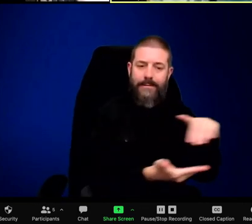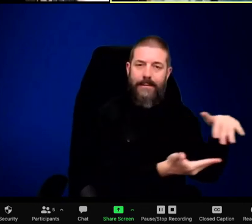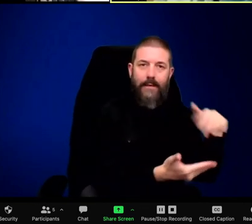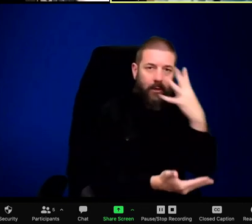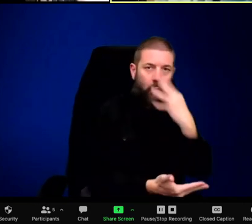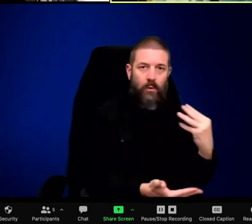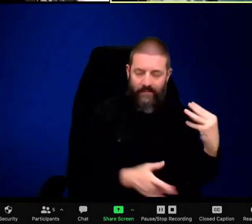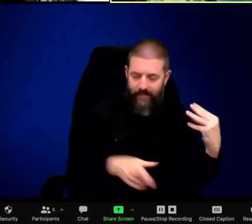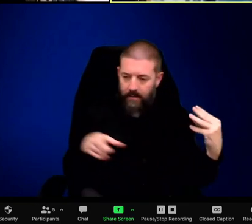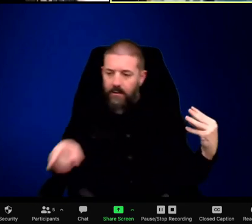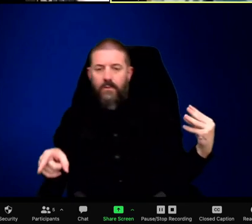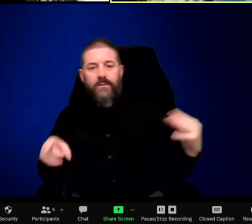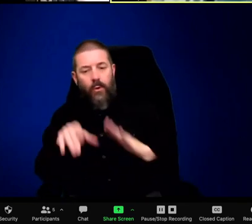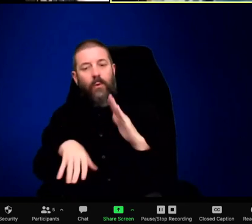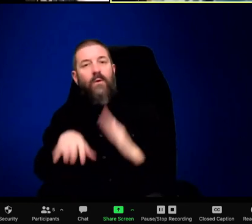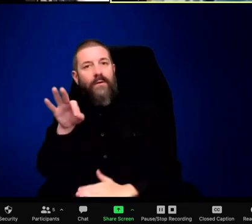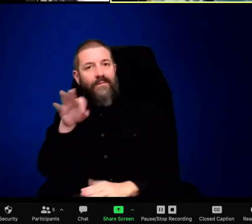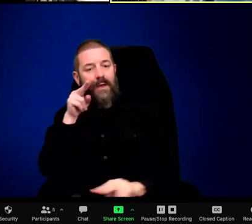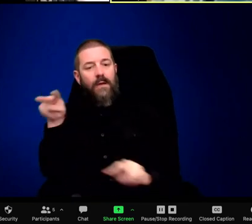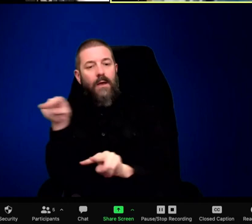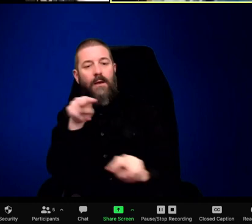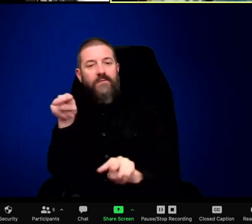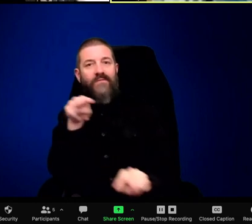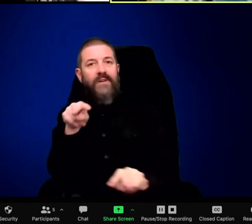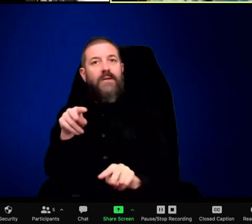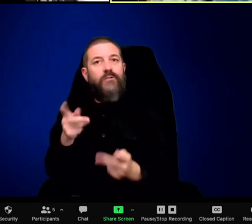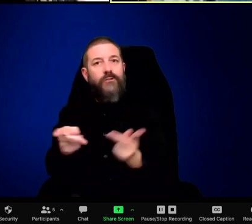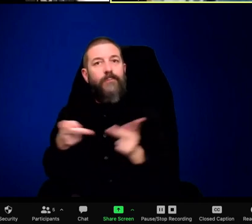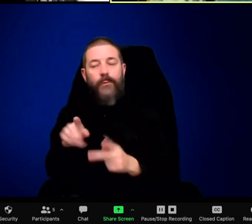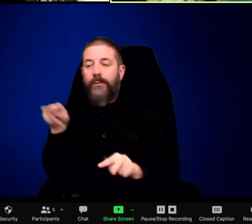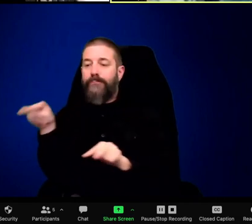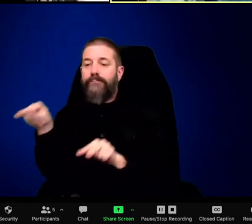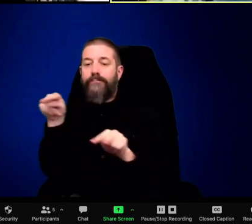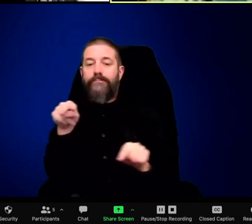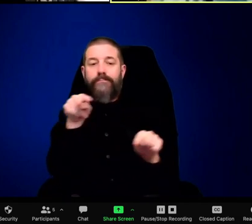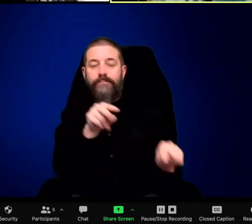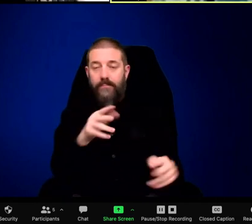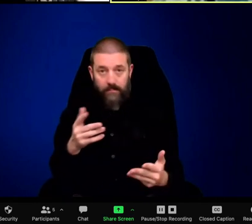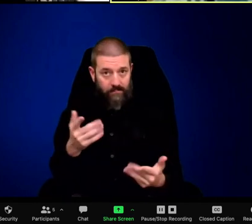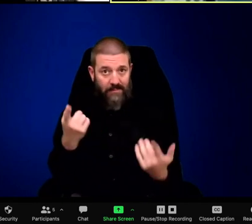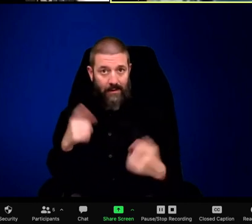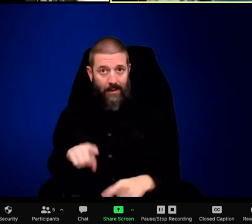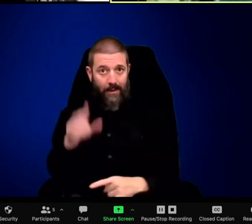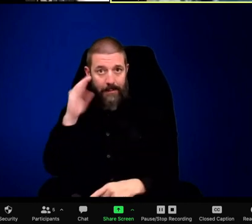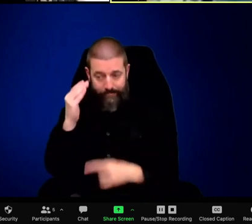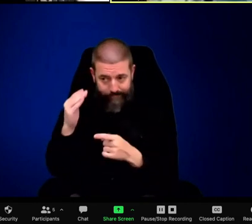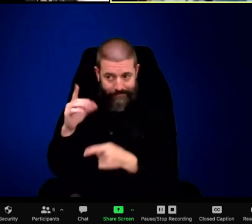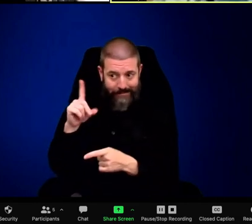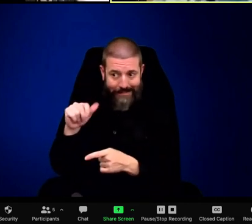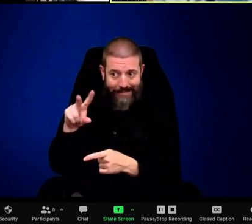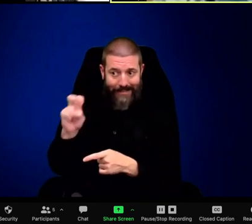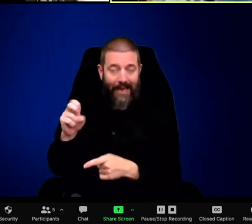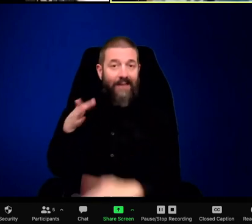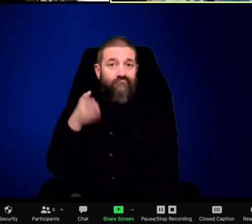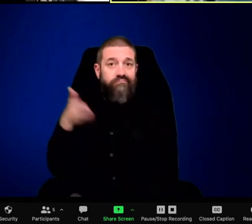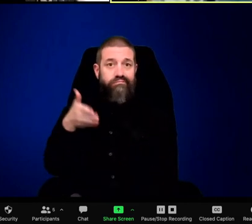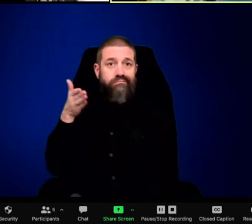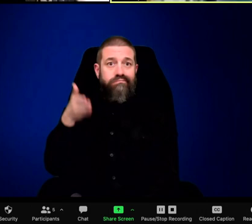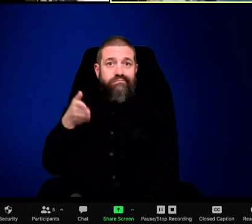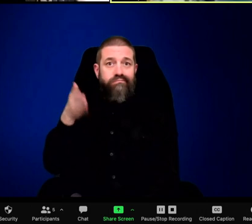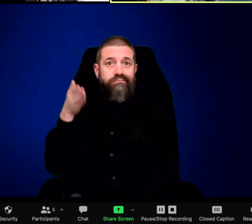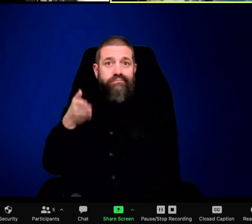Bob Landis because he generally walks out there every morning with his fancy camera equipment to see if anything is going on. So